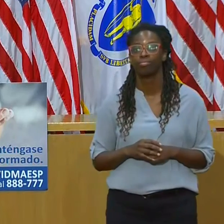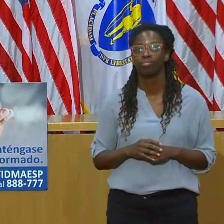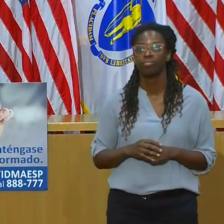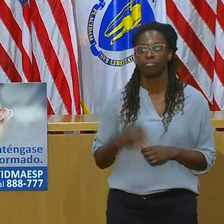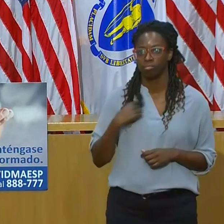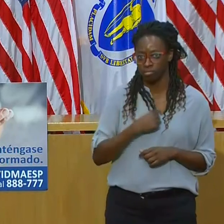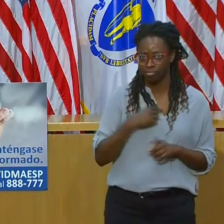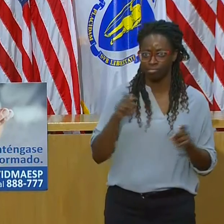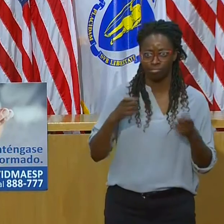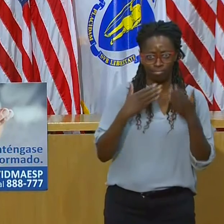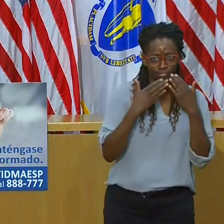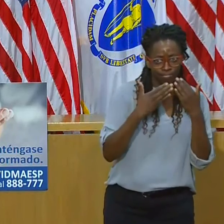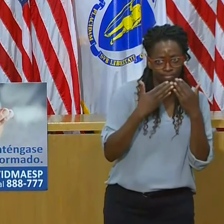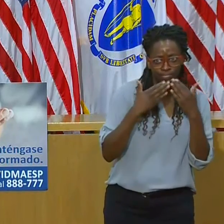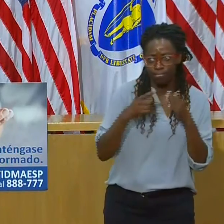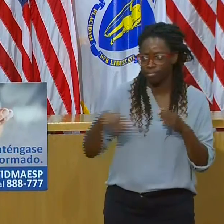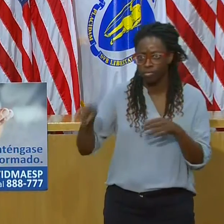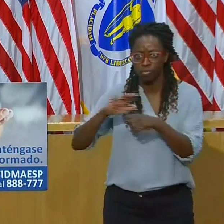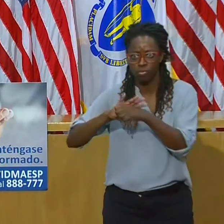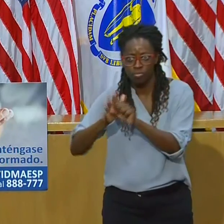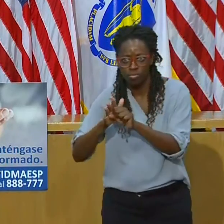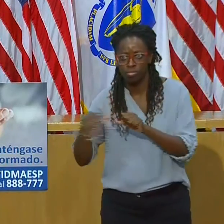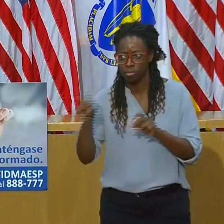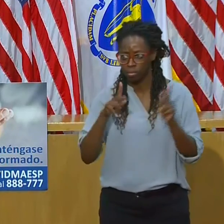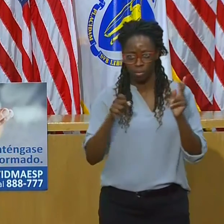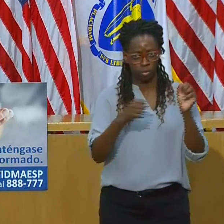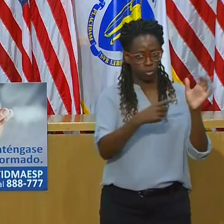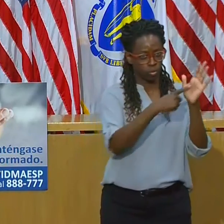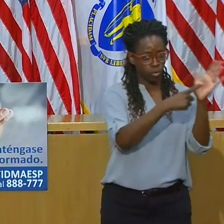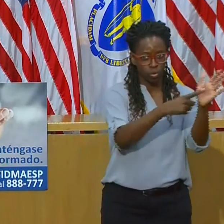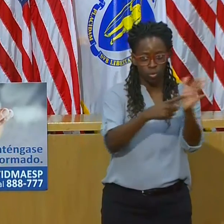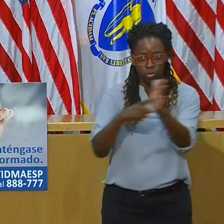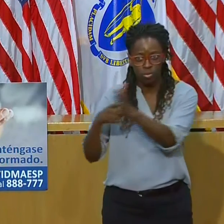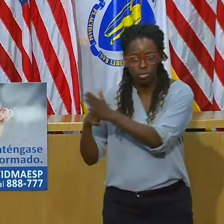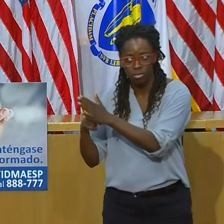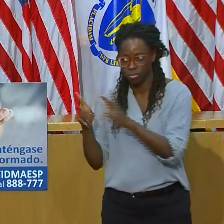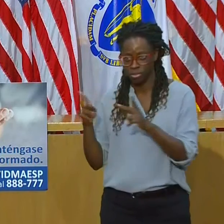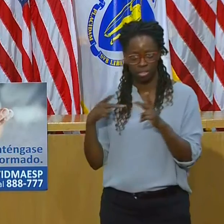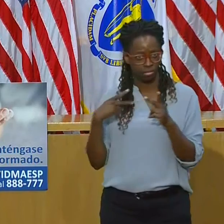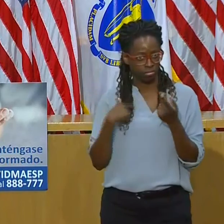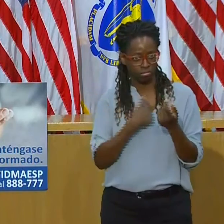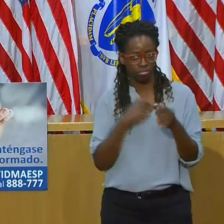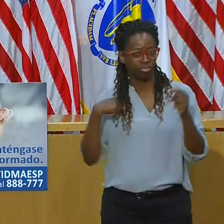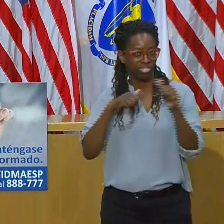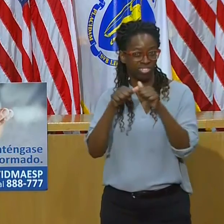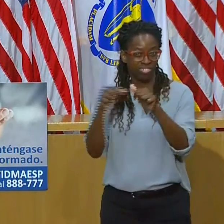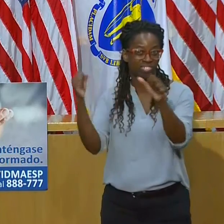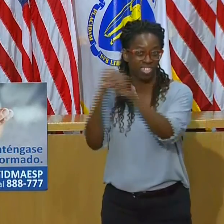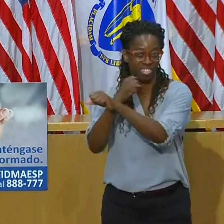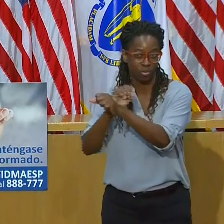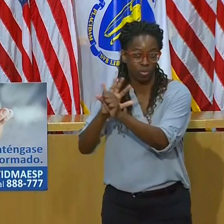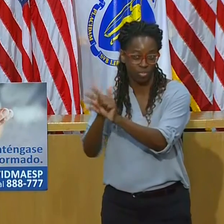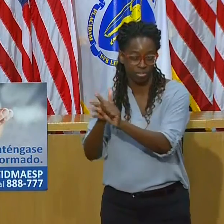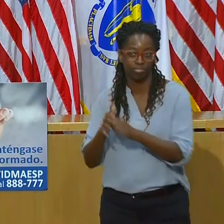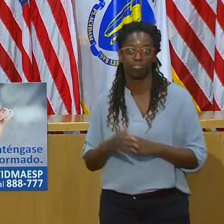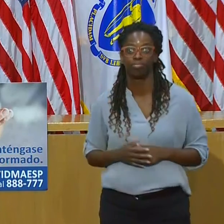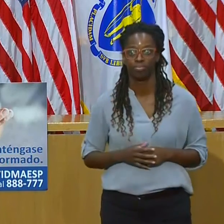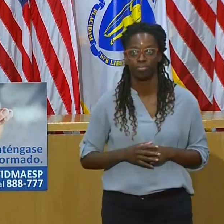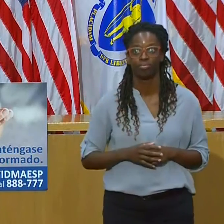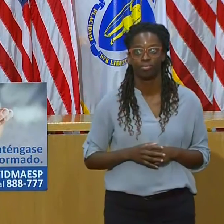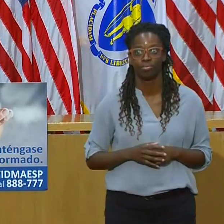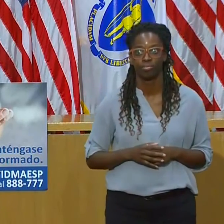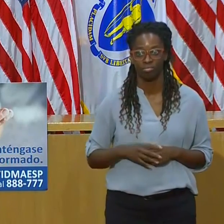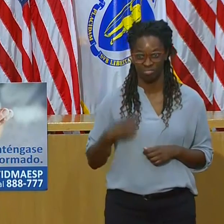us of, we've been able to tackle this disease head on. But we all know we are where we are because